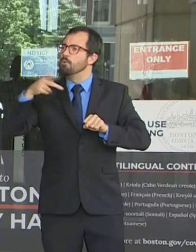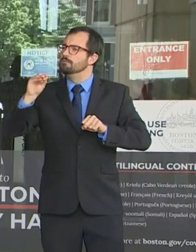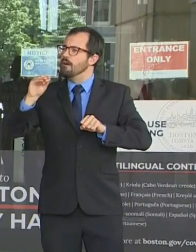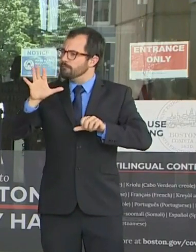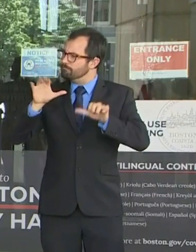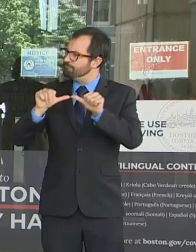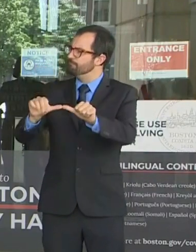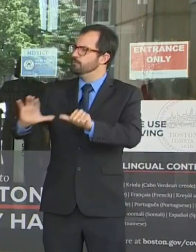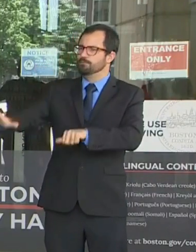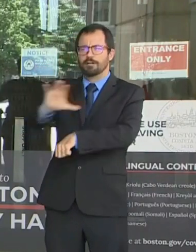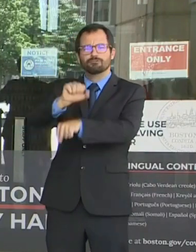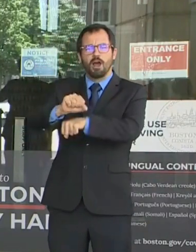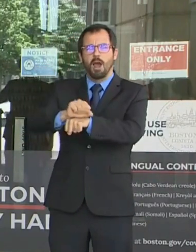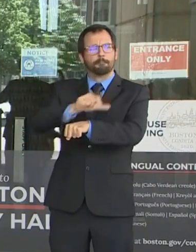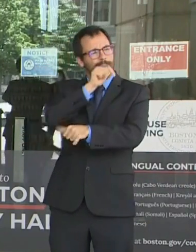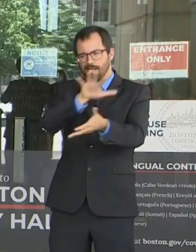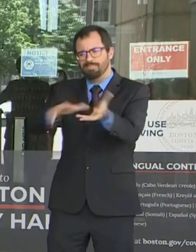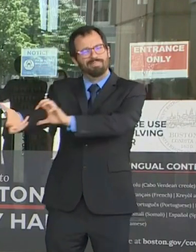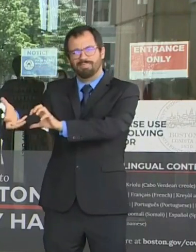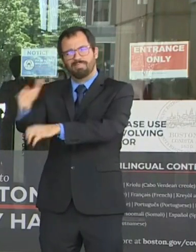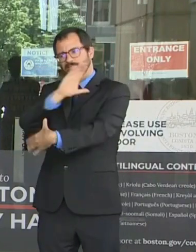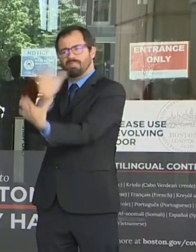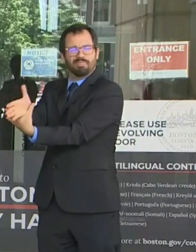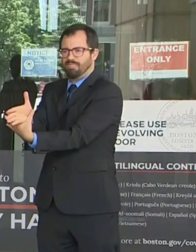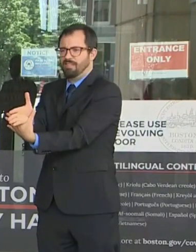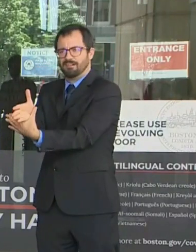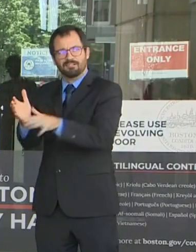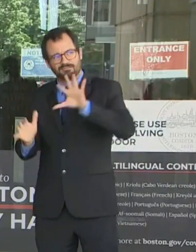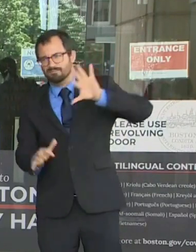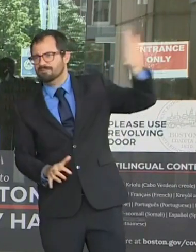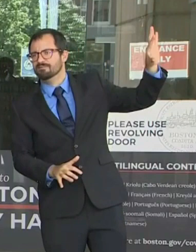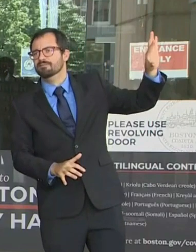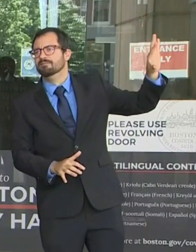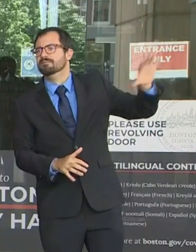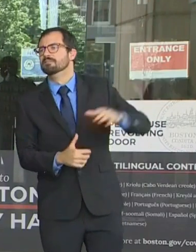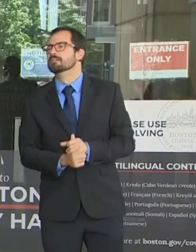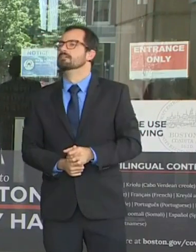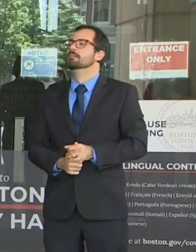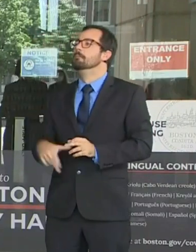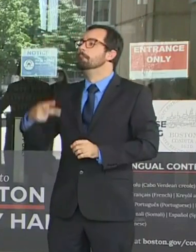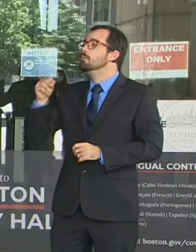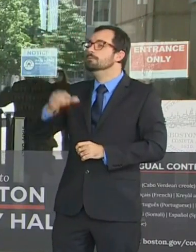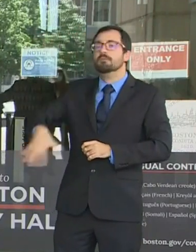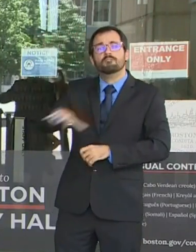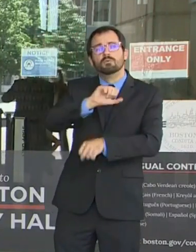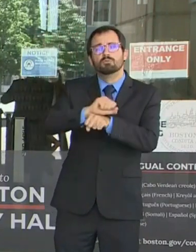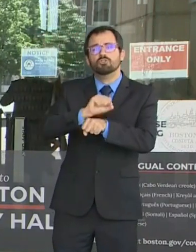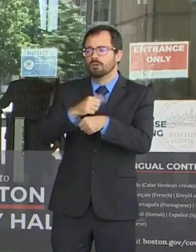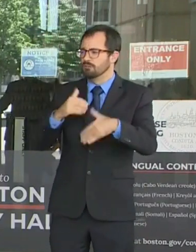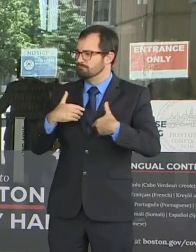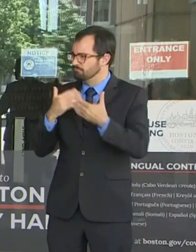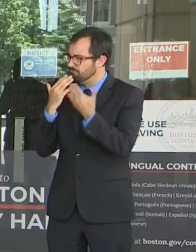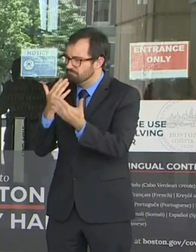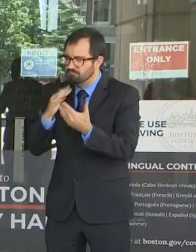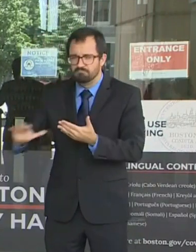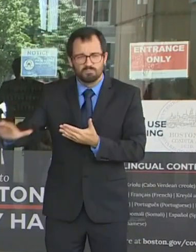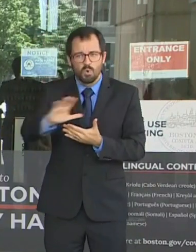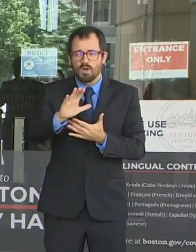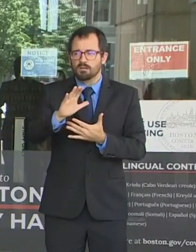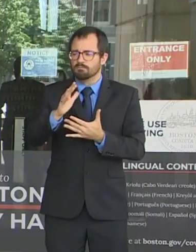crisis. And now they're helping us to protect our democracy. I want to thank all of the postal workers who are working for us.